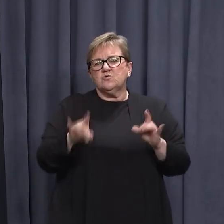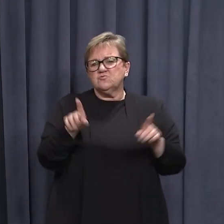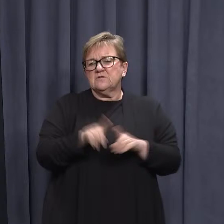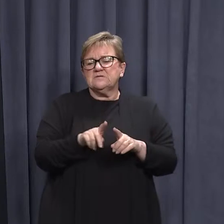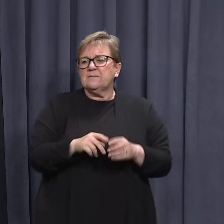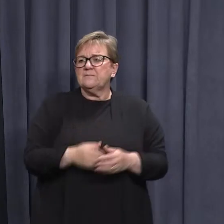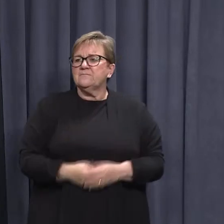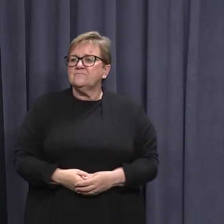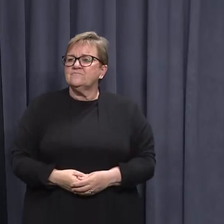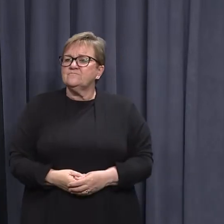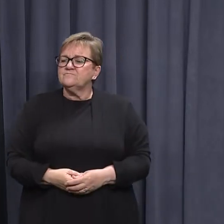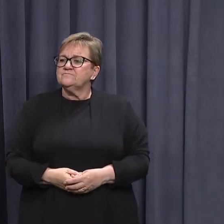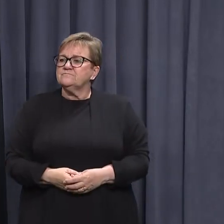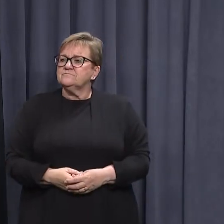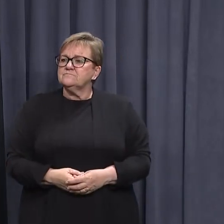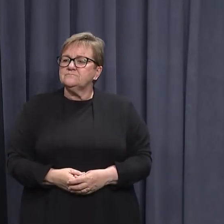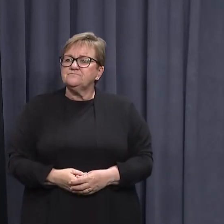is doing.